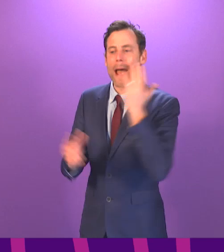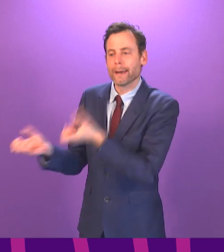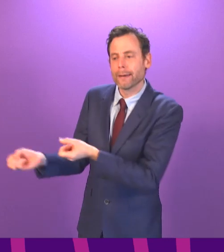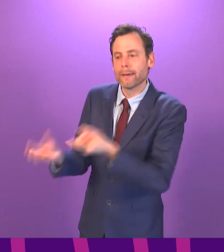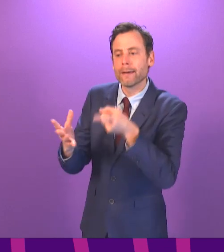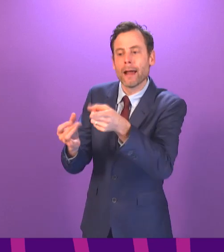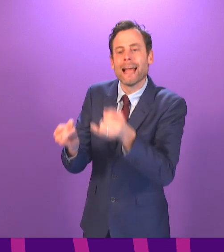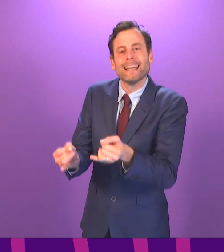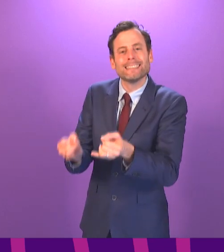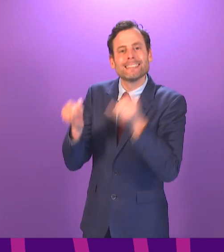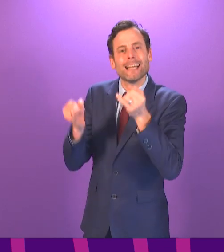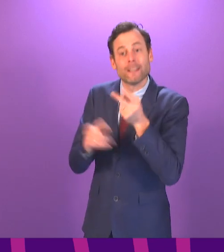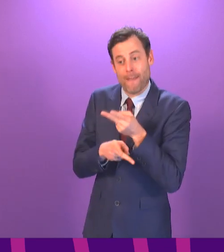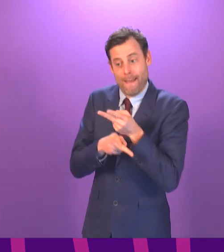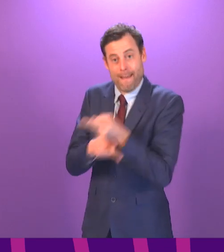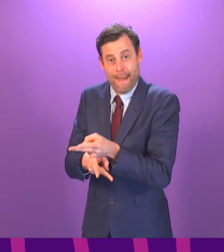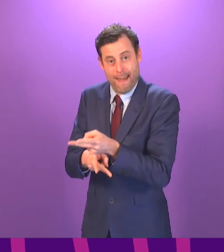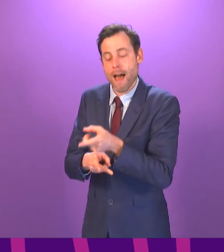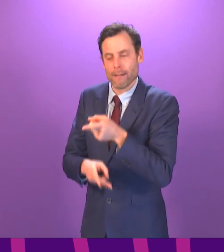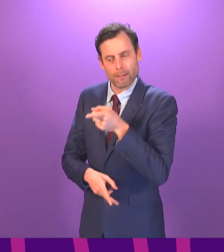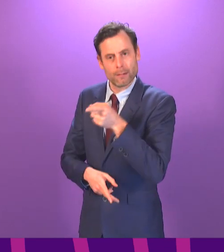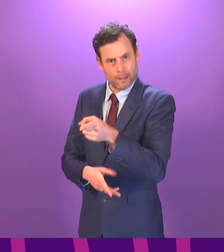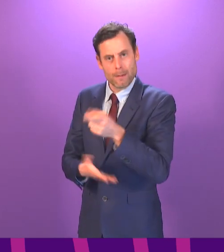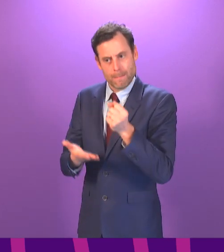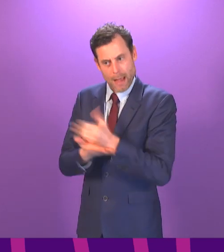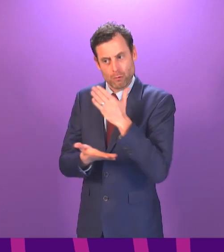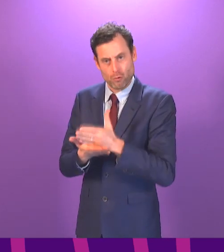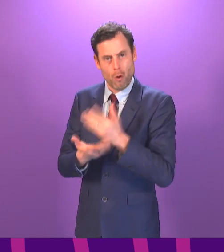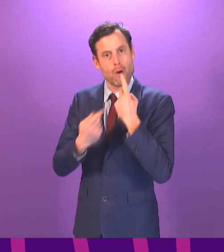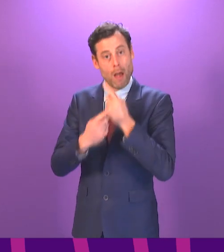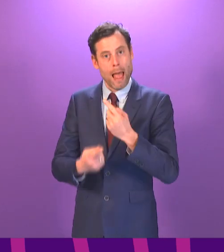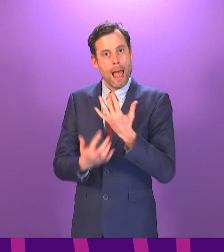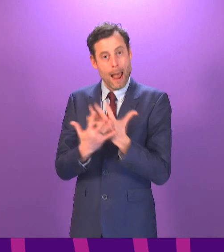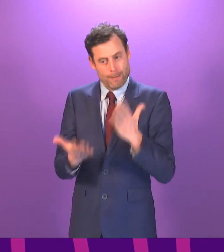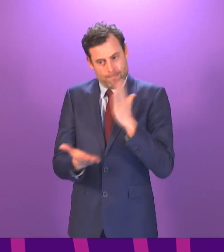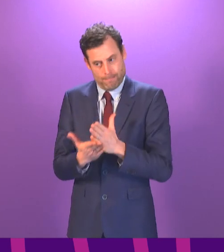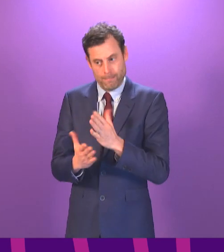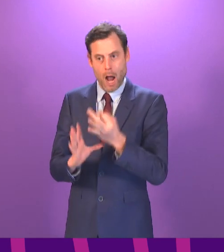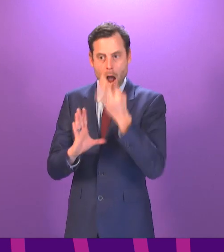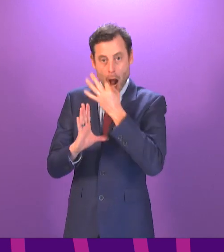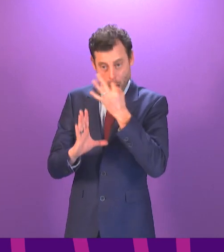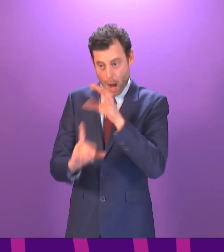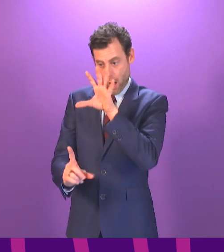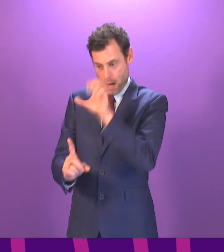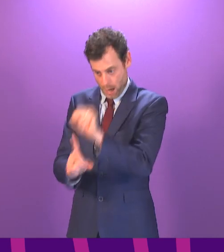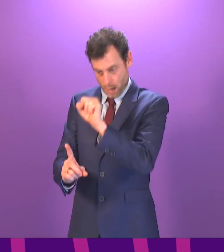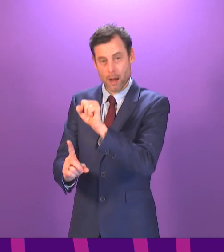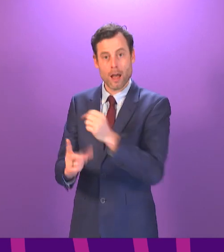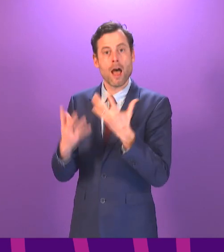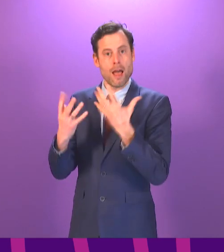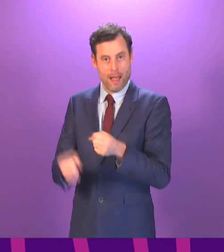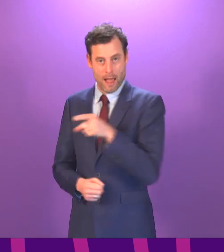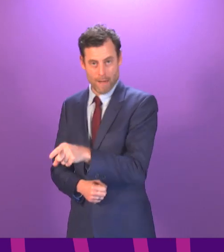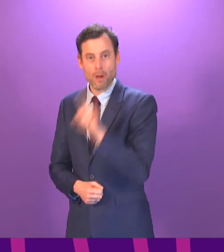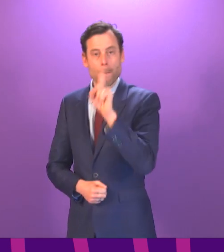daily intensive care figures, but that definition doesn't cover some patients, 30 as of